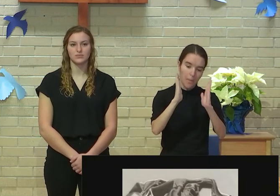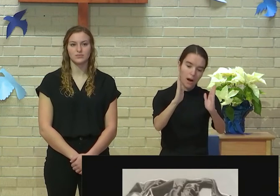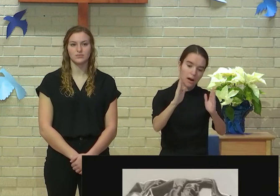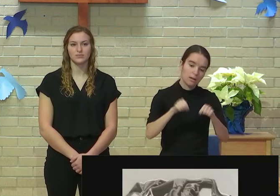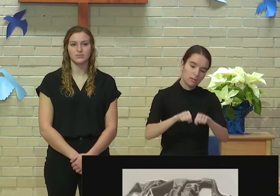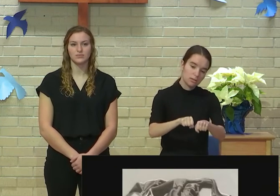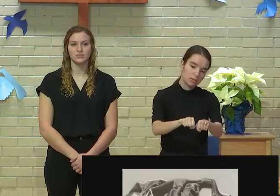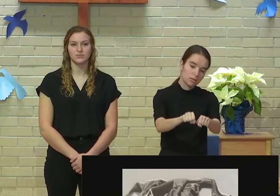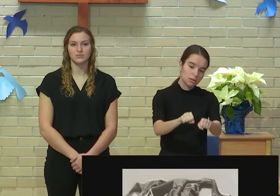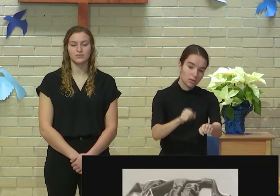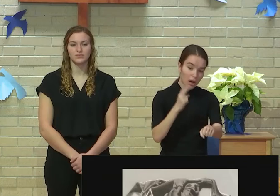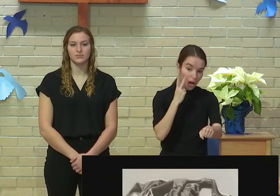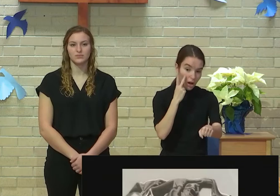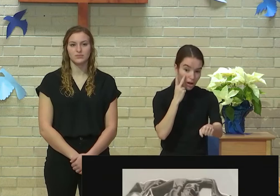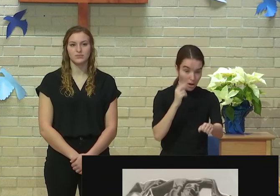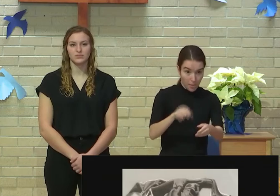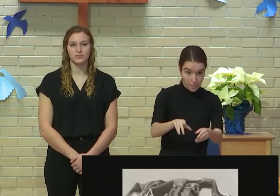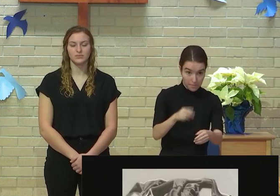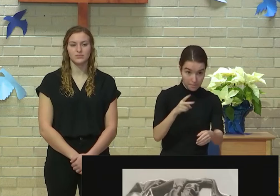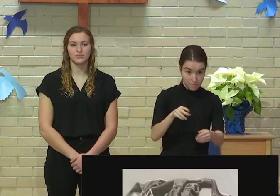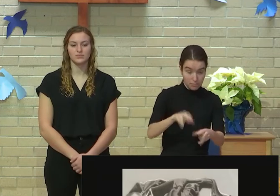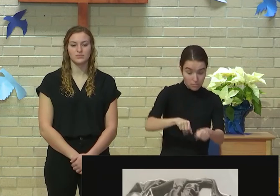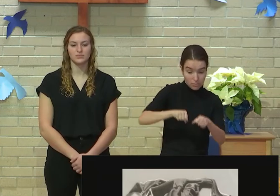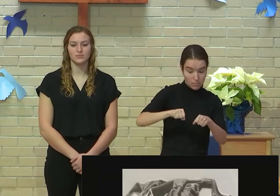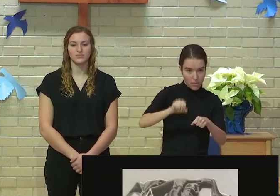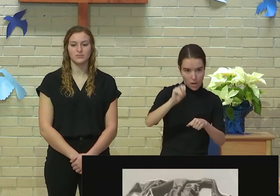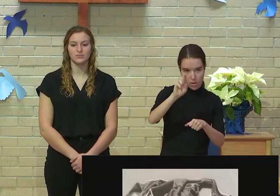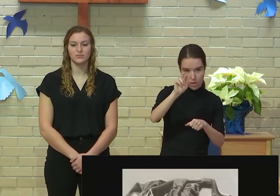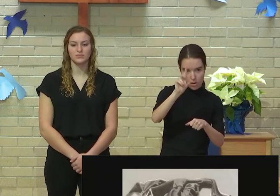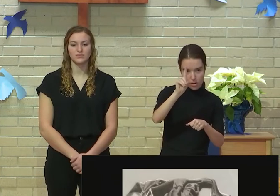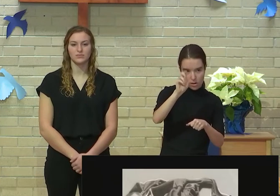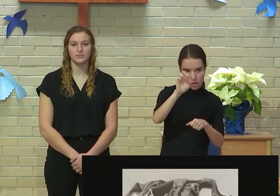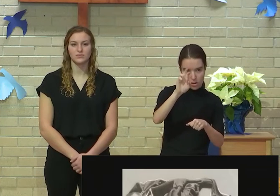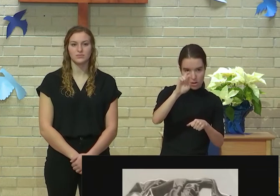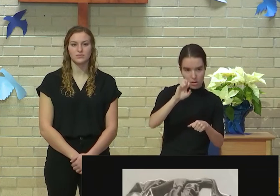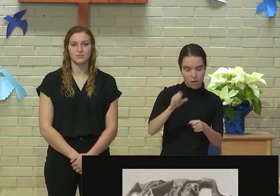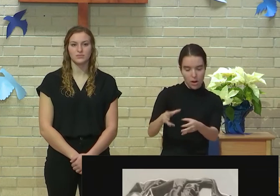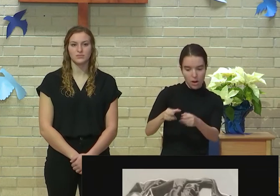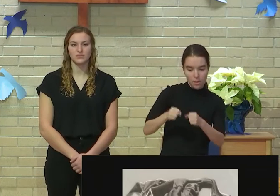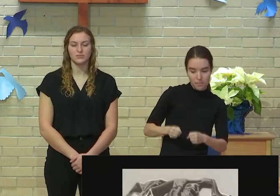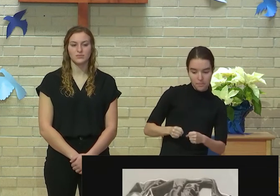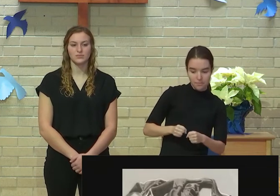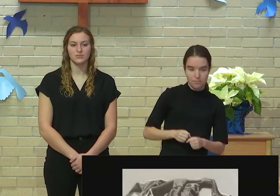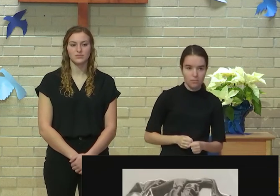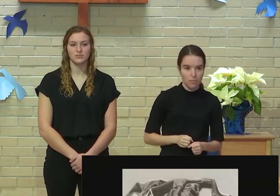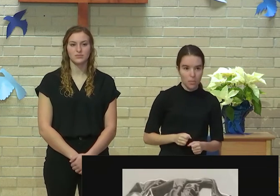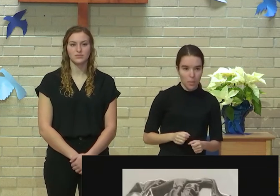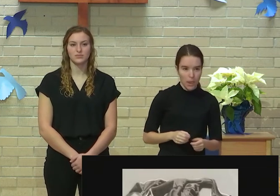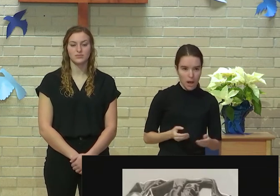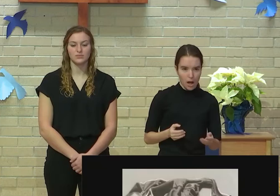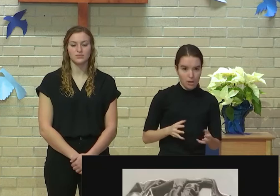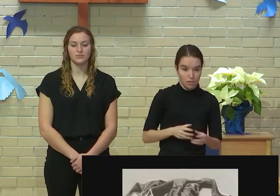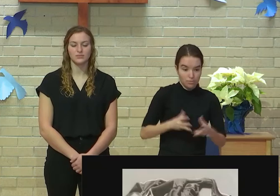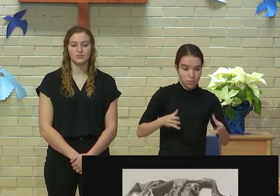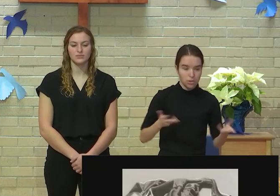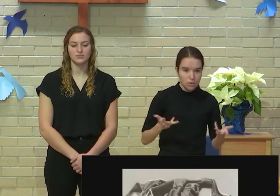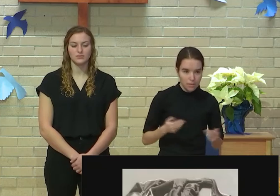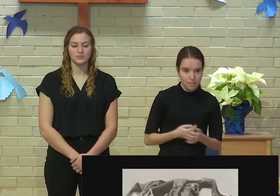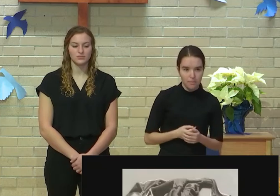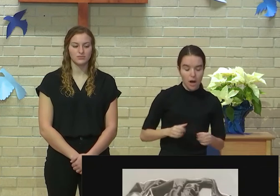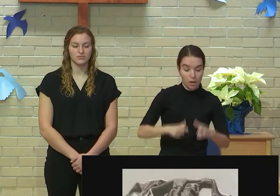far, the most ordered items are the big 32 packs of waters that are really heavy and hard to carry.